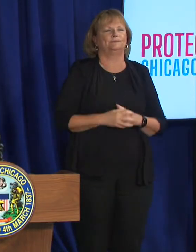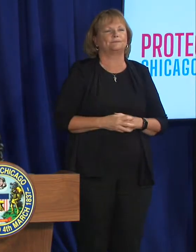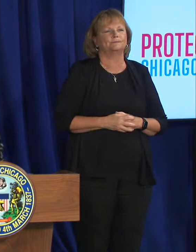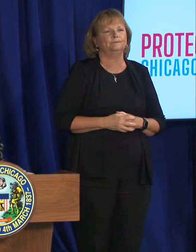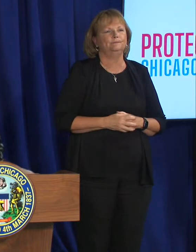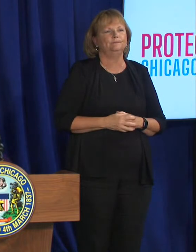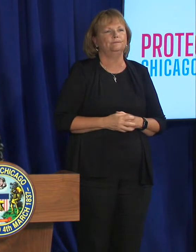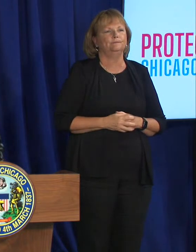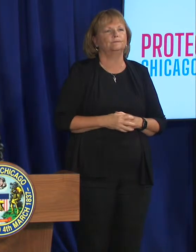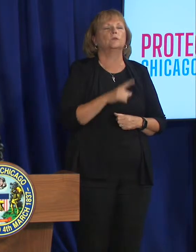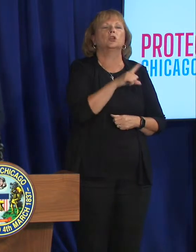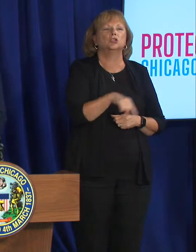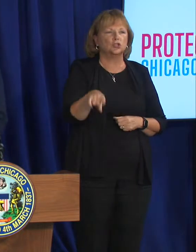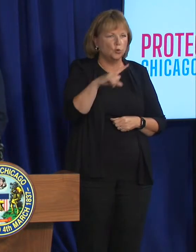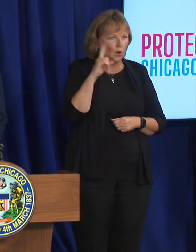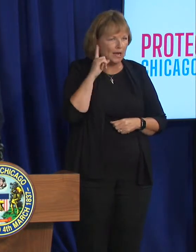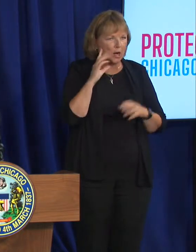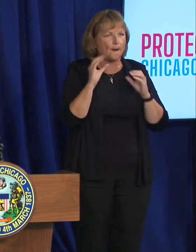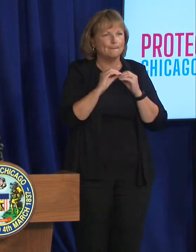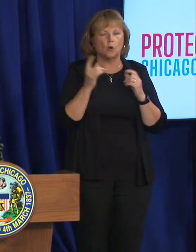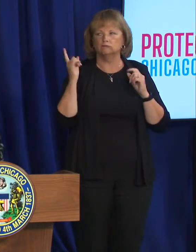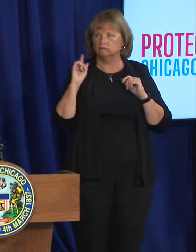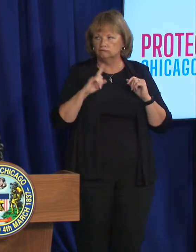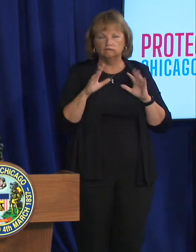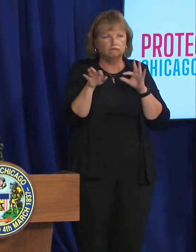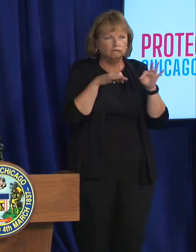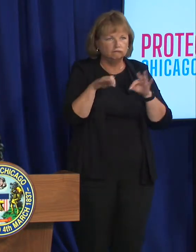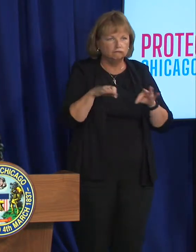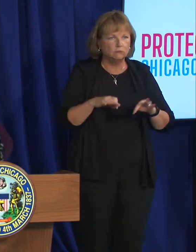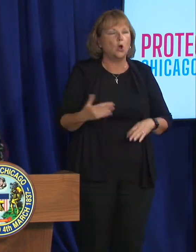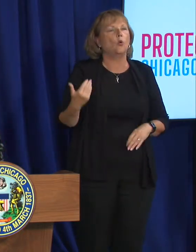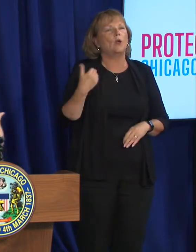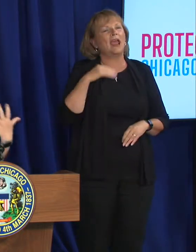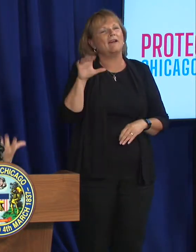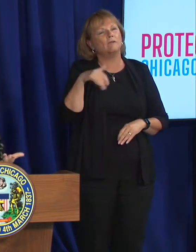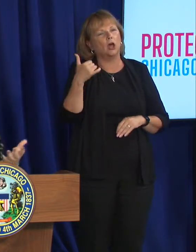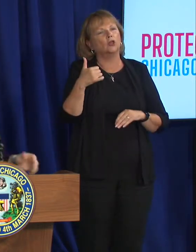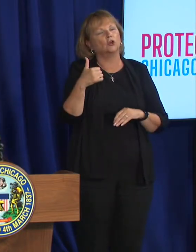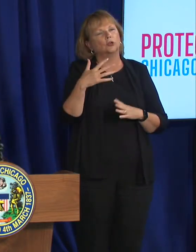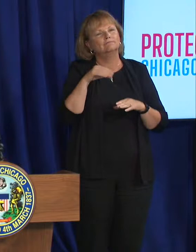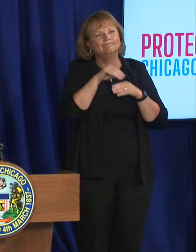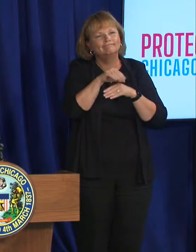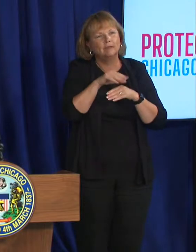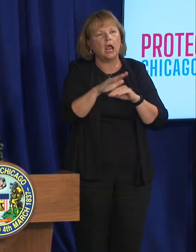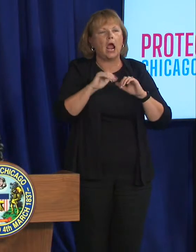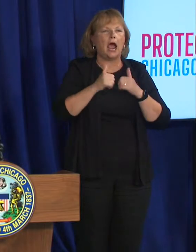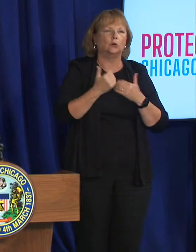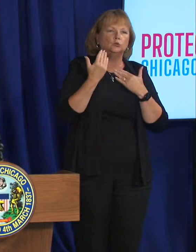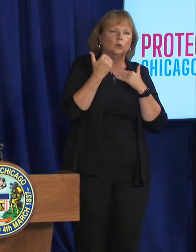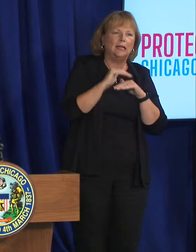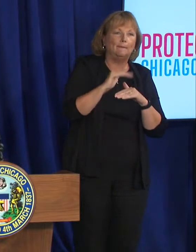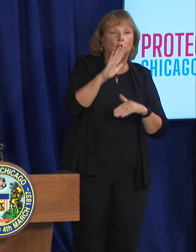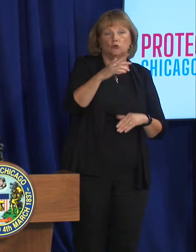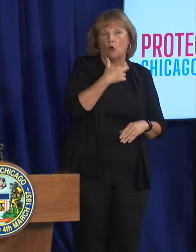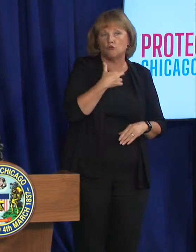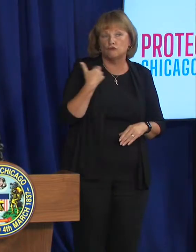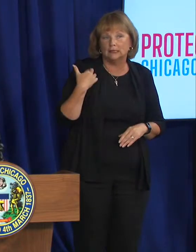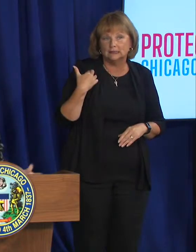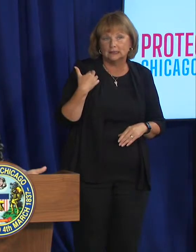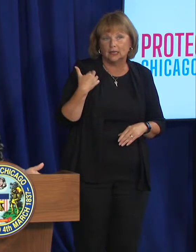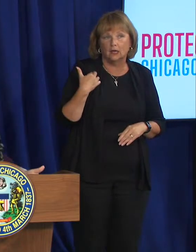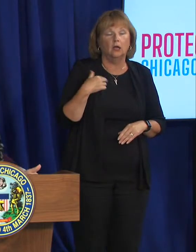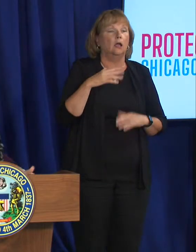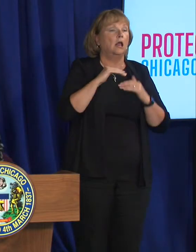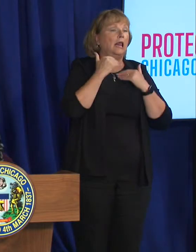you will hear some more. We also have specific guidance around limiting your risk in terms